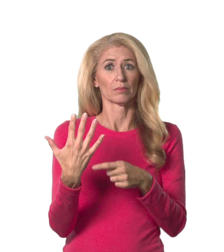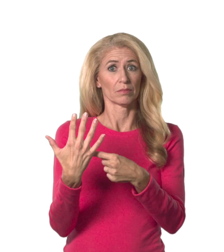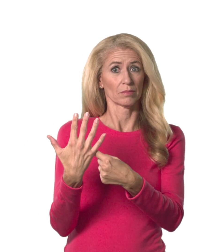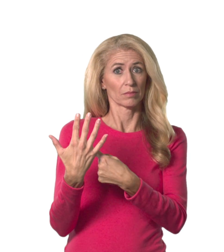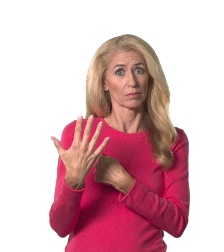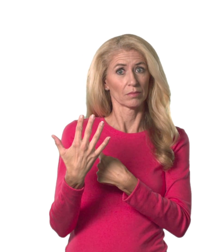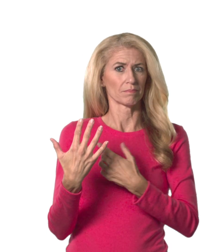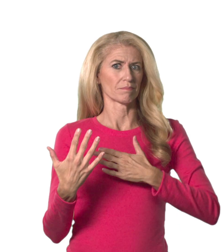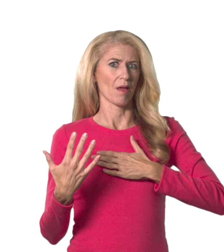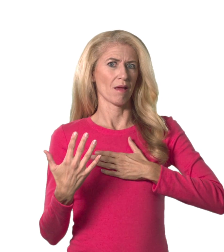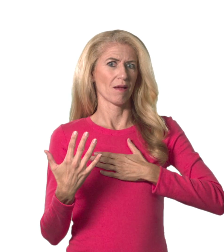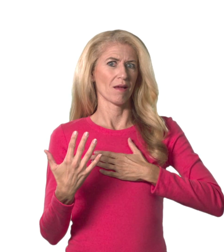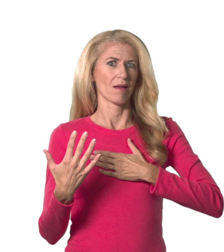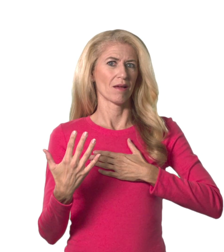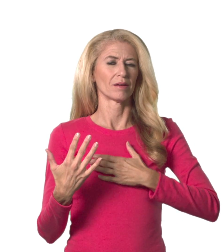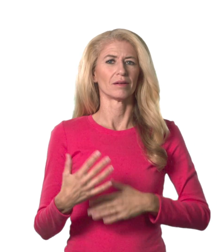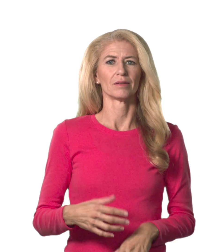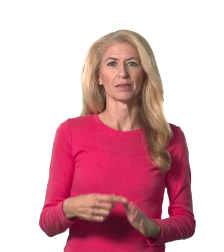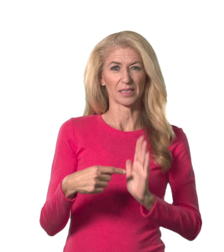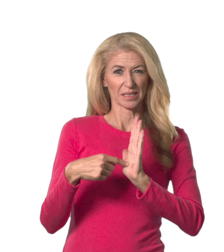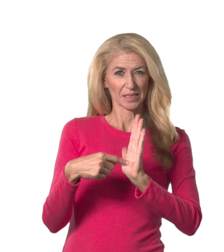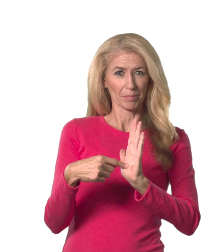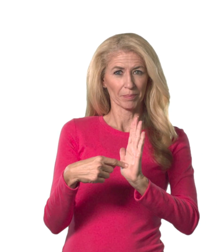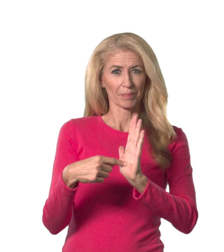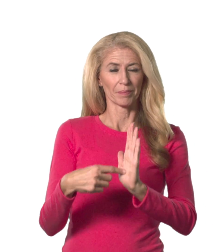Inward means it belongs to the signer. For example,